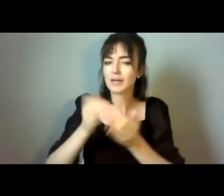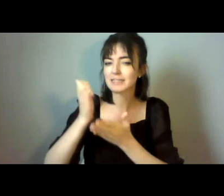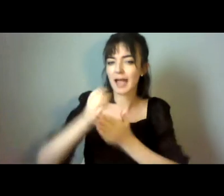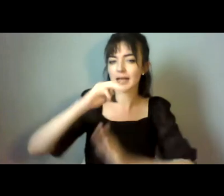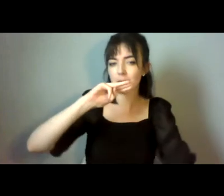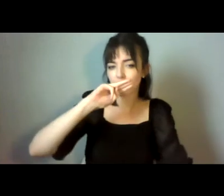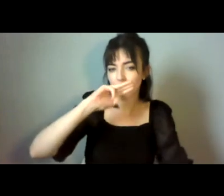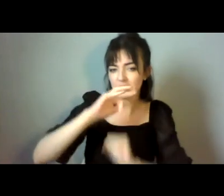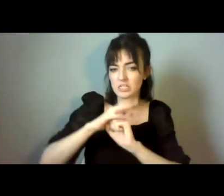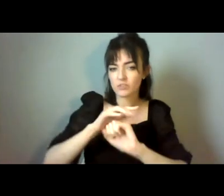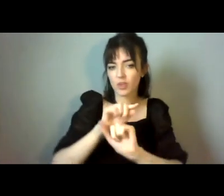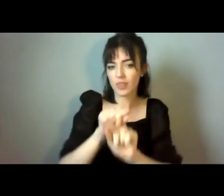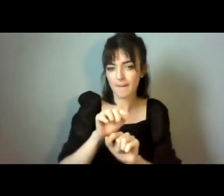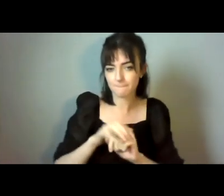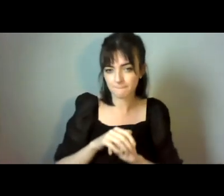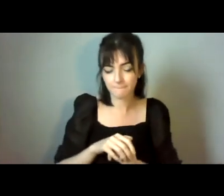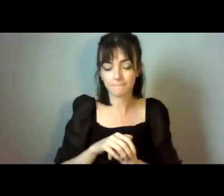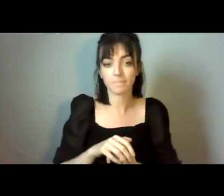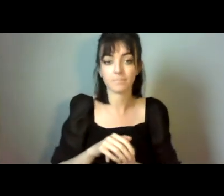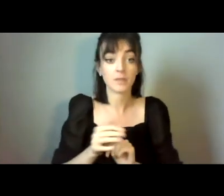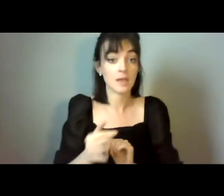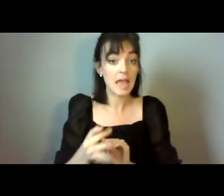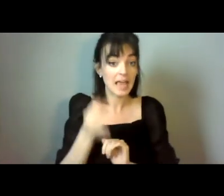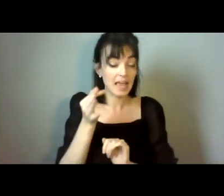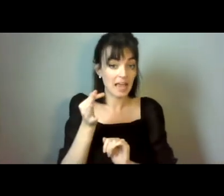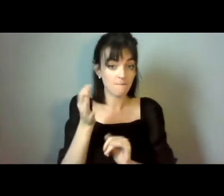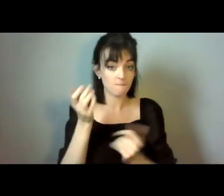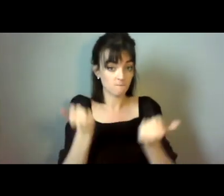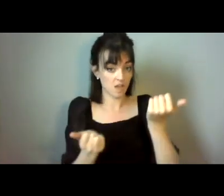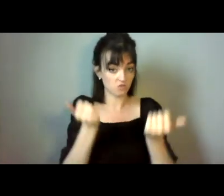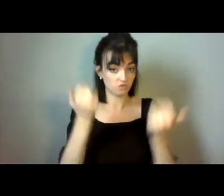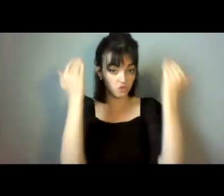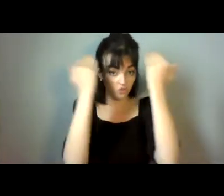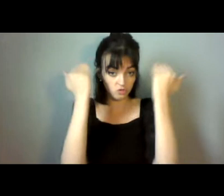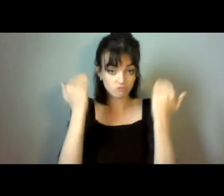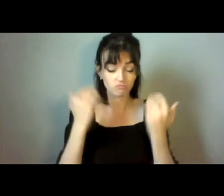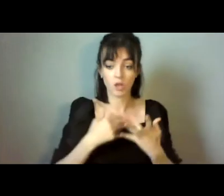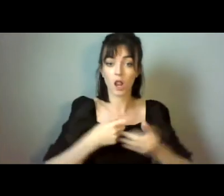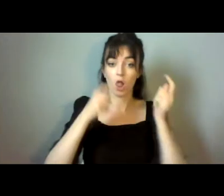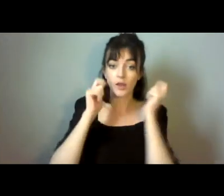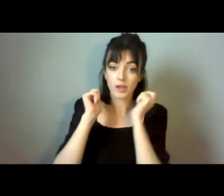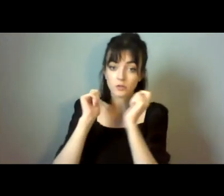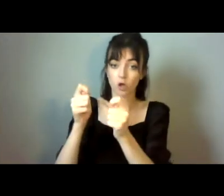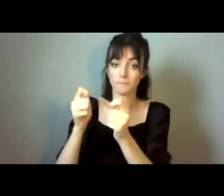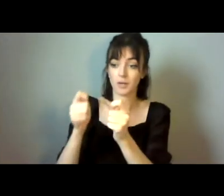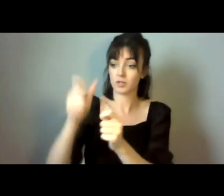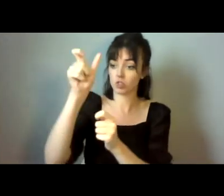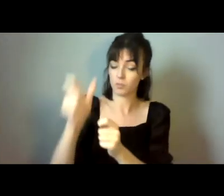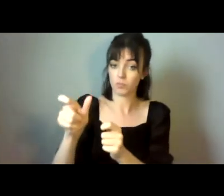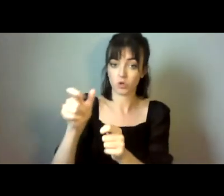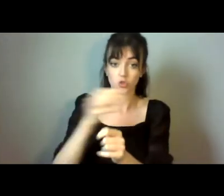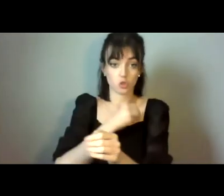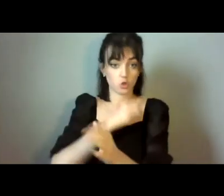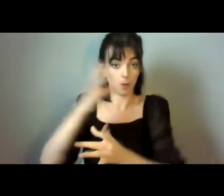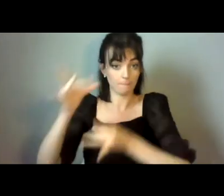them. And if the judge nominates someone to make a